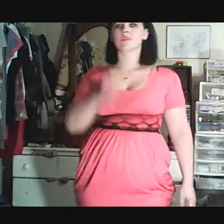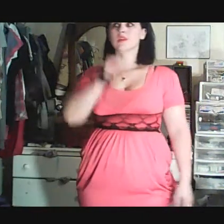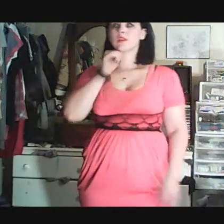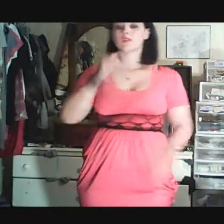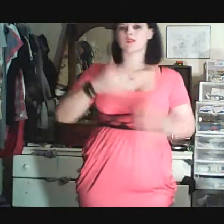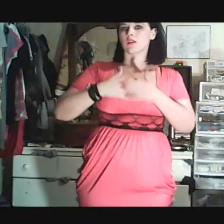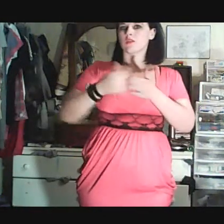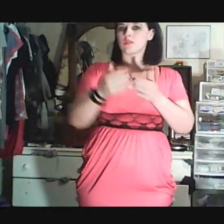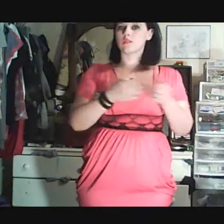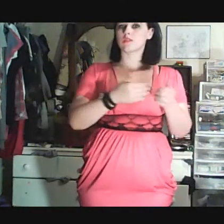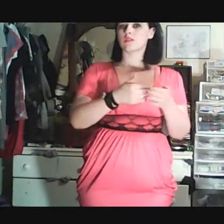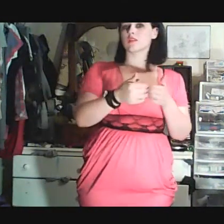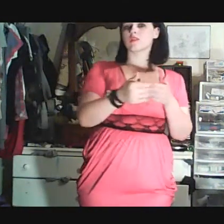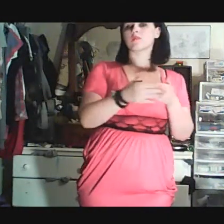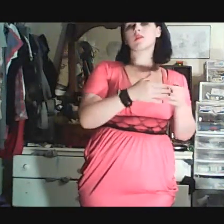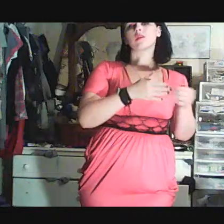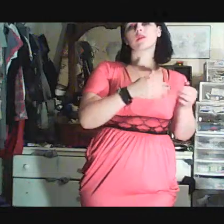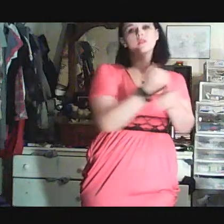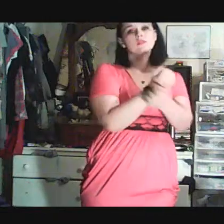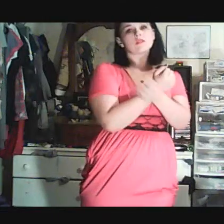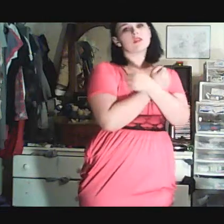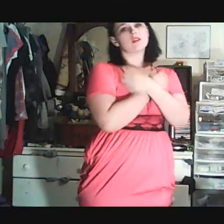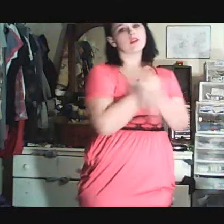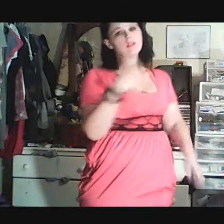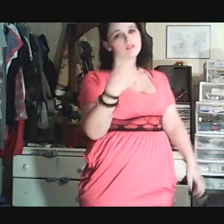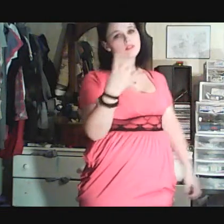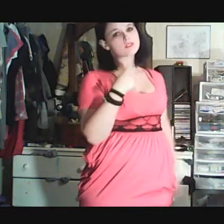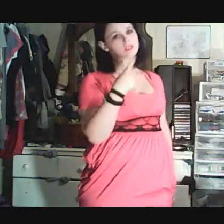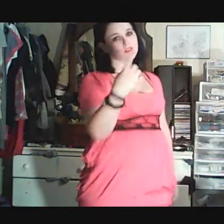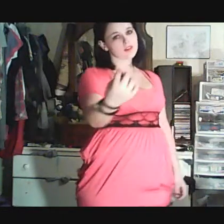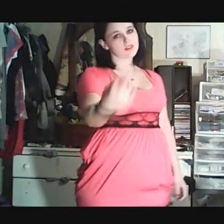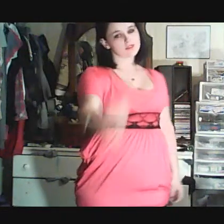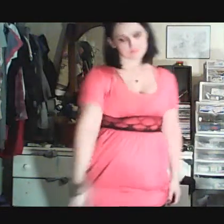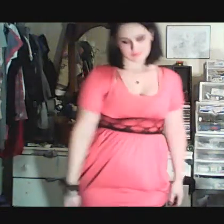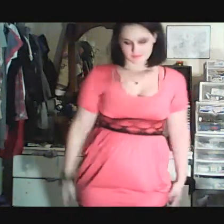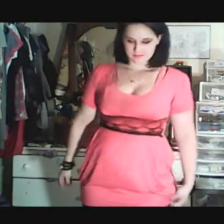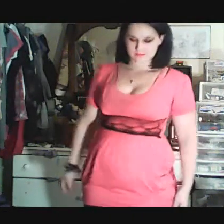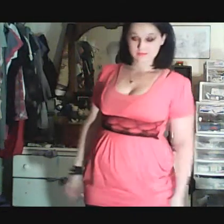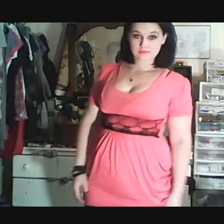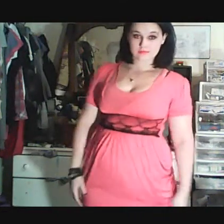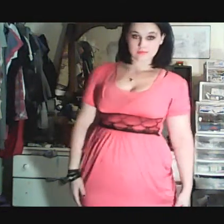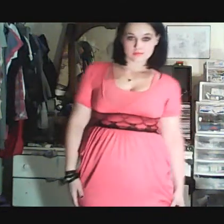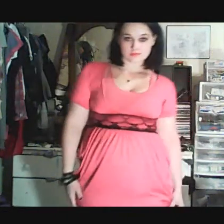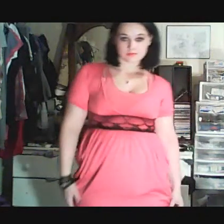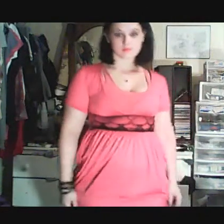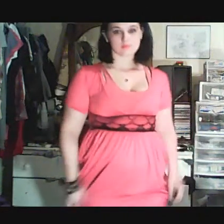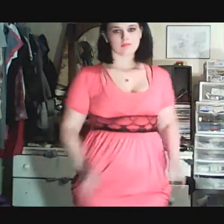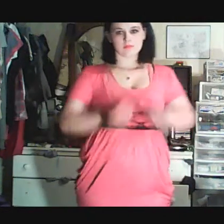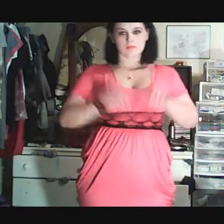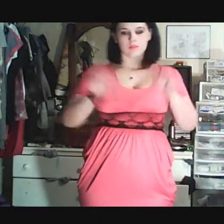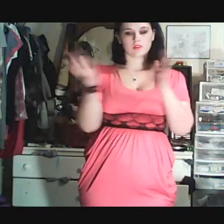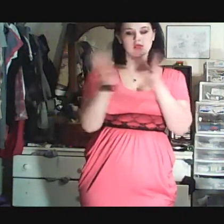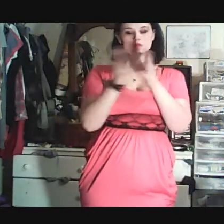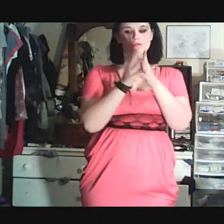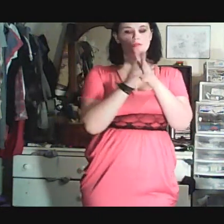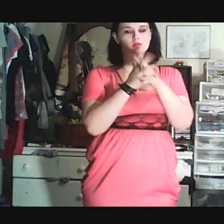It's not a walk in the park to love each other, but when our fingers interlock,